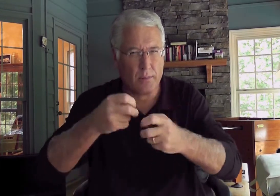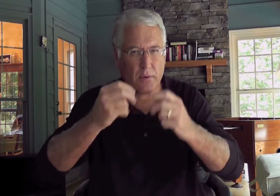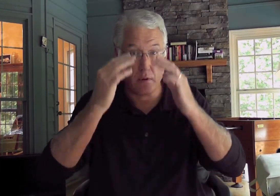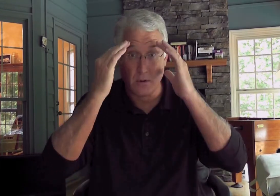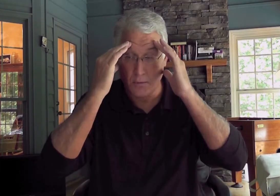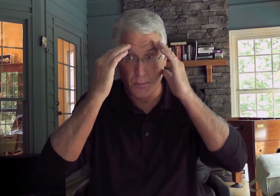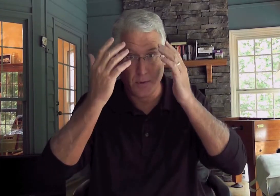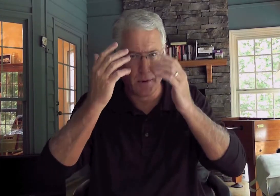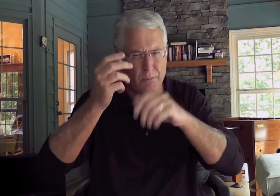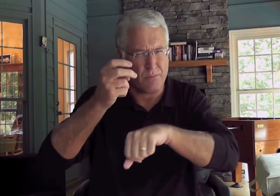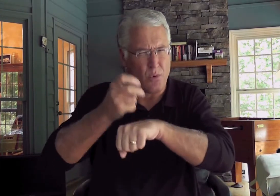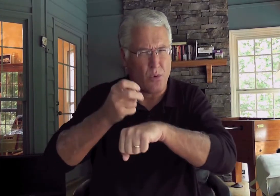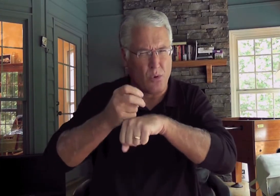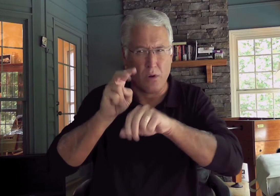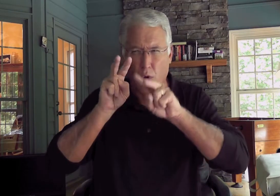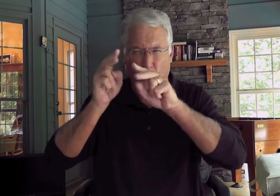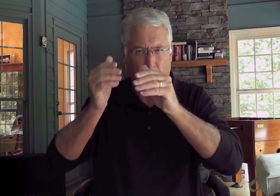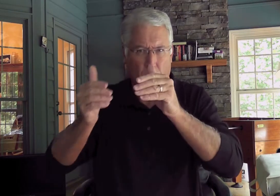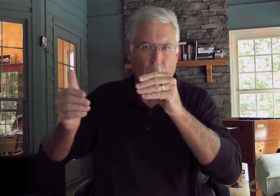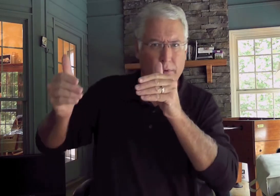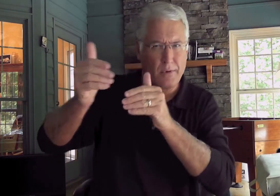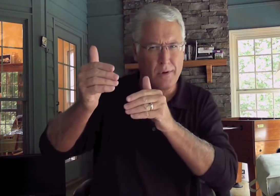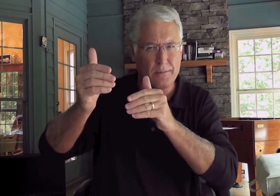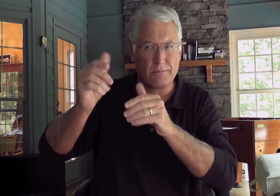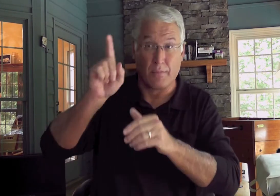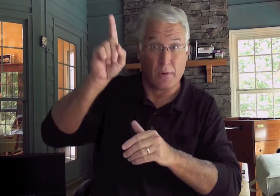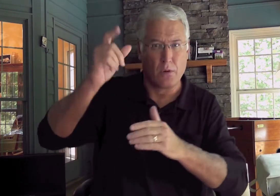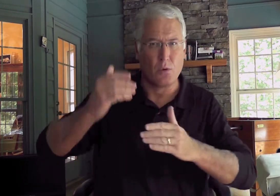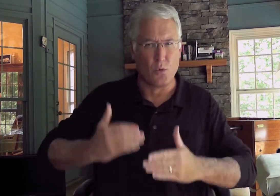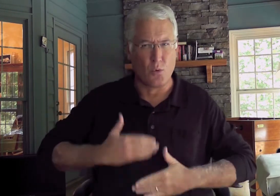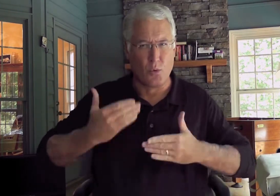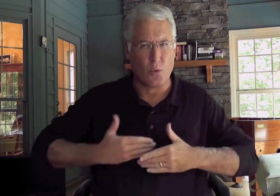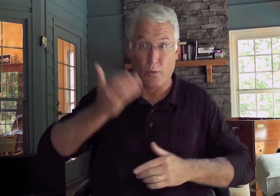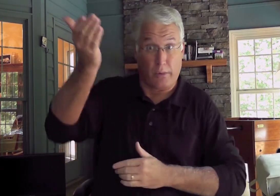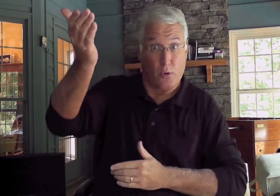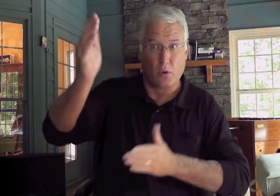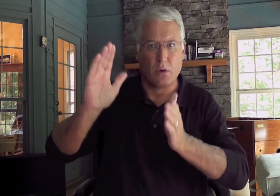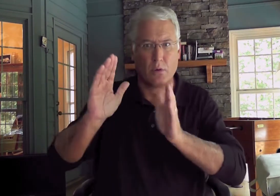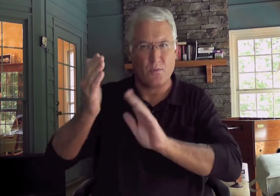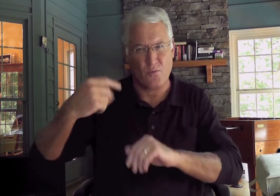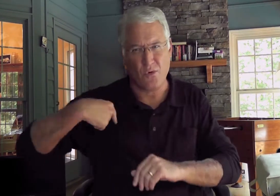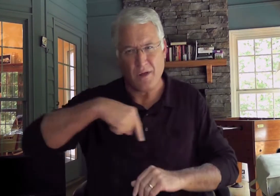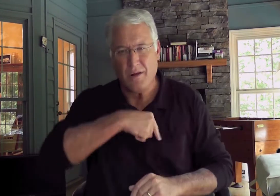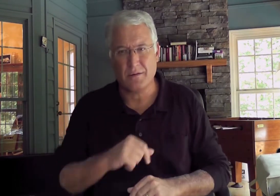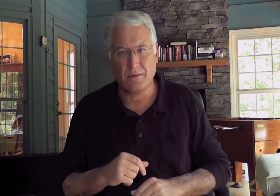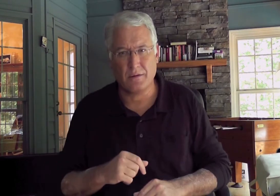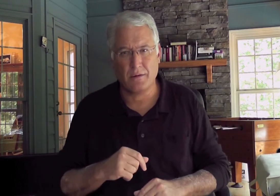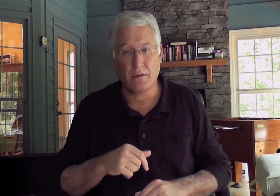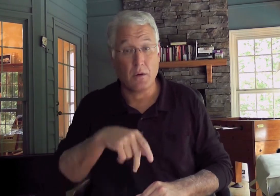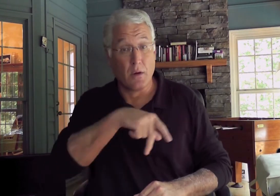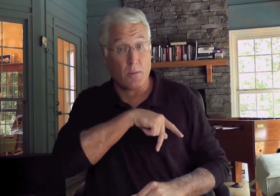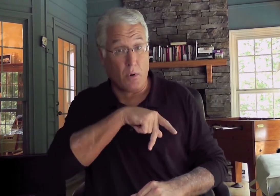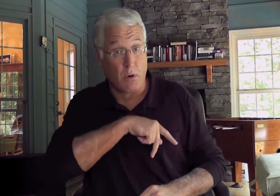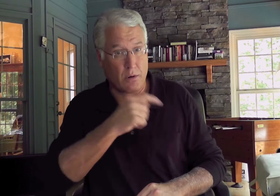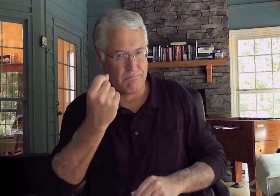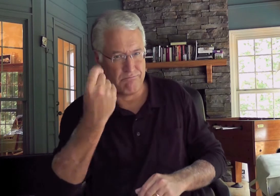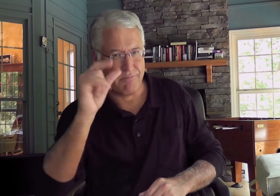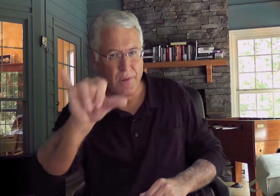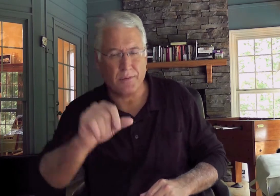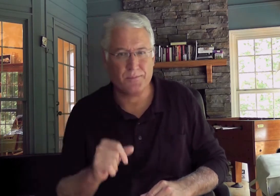of problems and we think, things are so hard. It's hard to see past it. It's hard for us to focus on the future and on God. But Paul